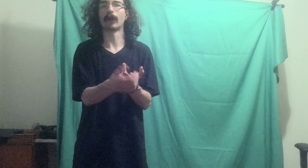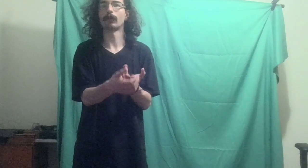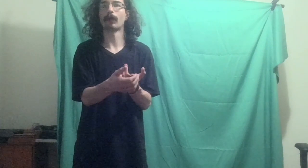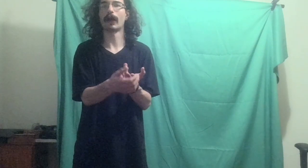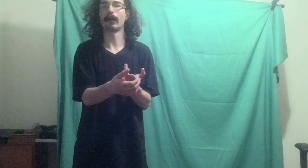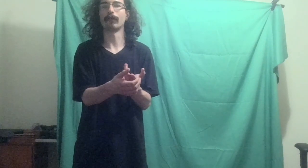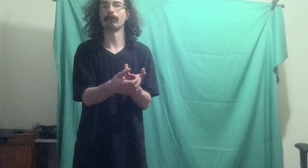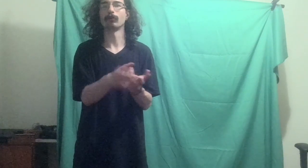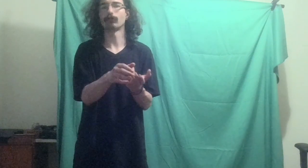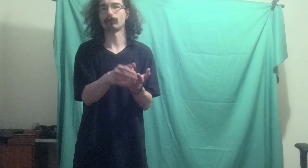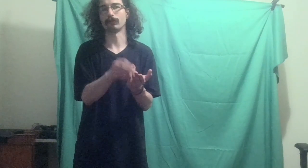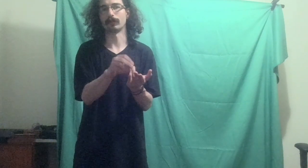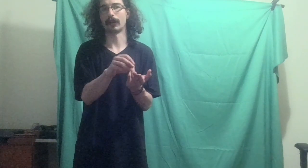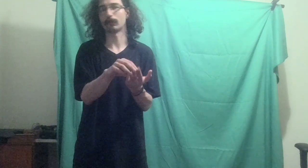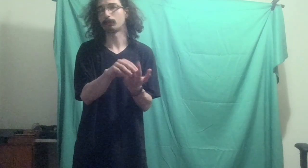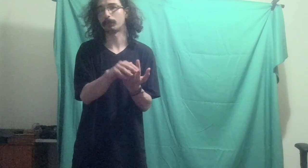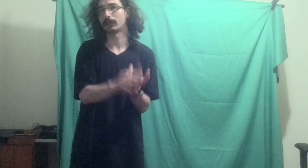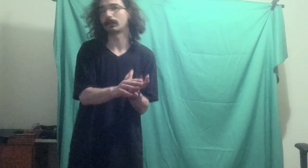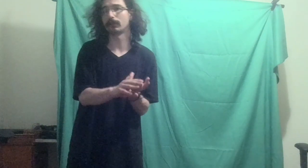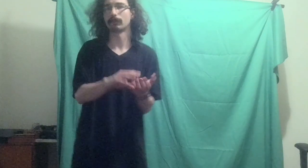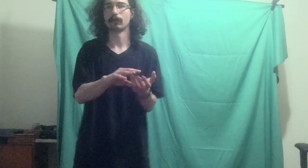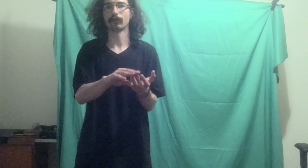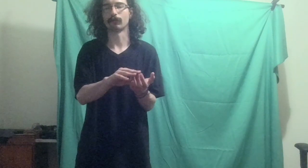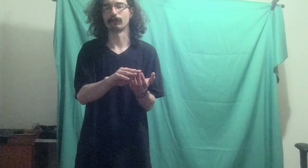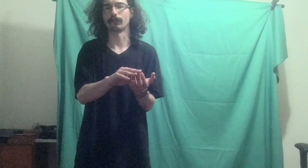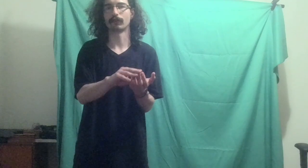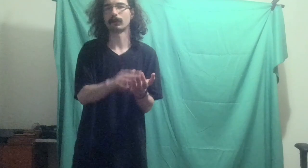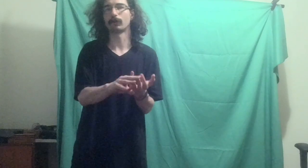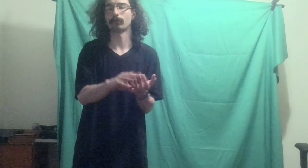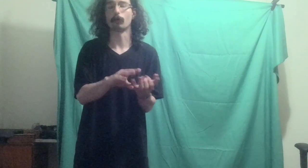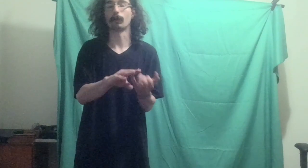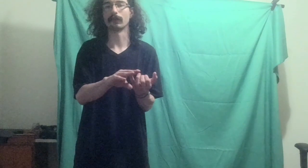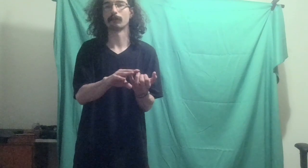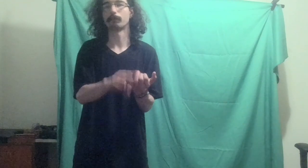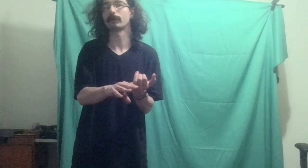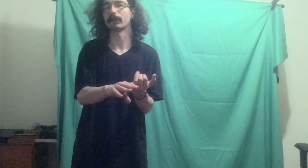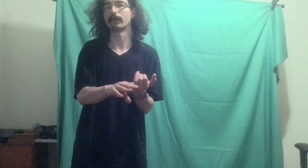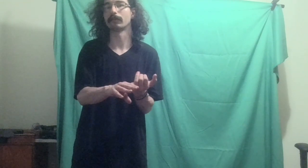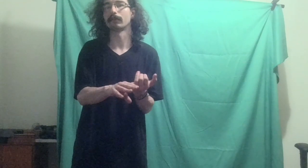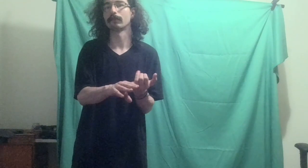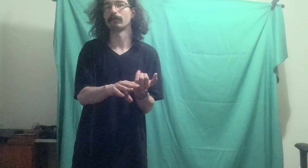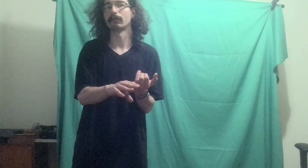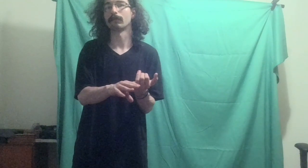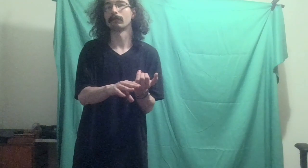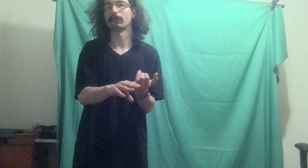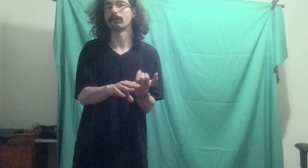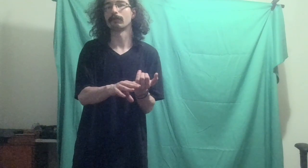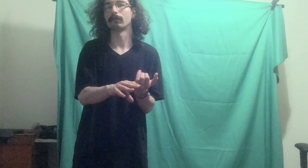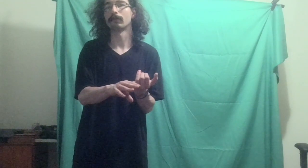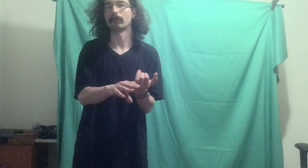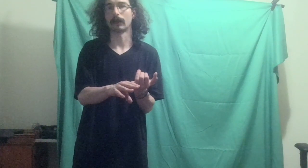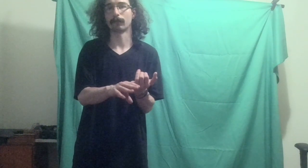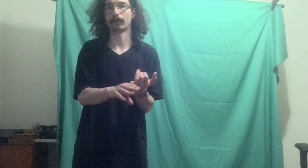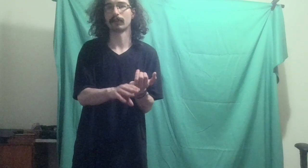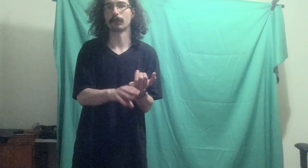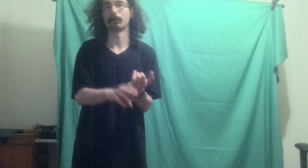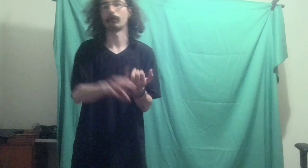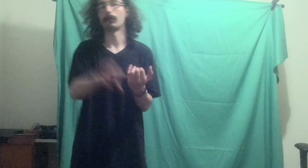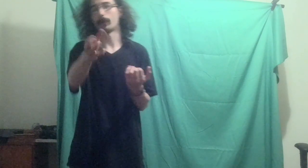don't have certain expertise, certain skills, or experience, experience, like for example, what I